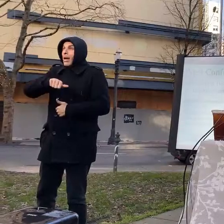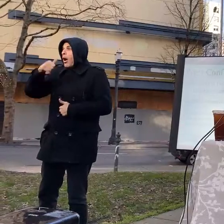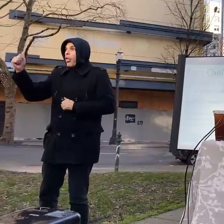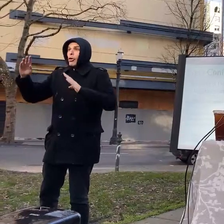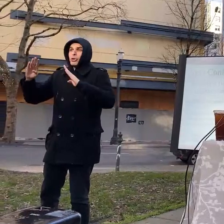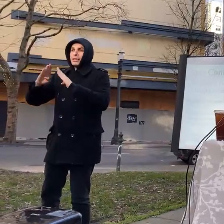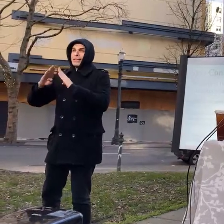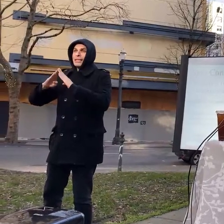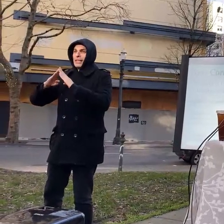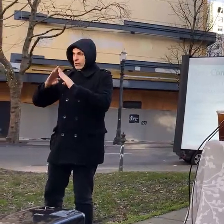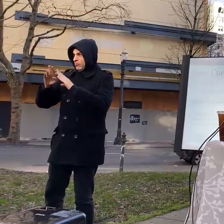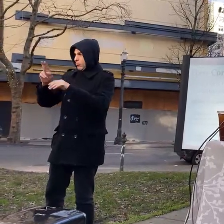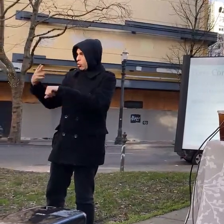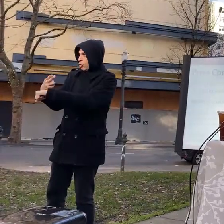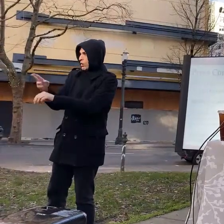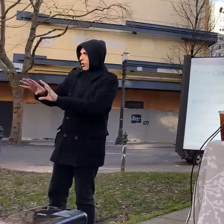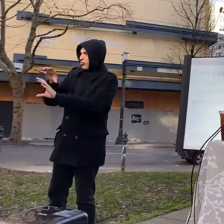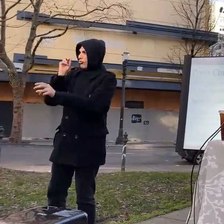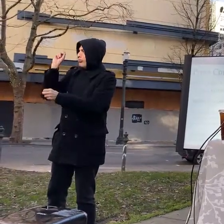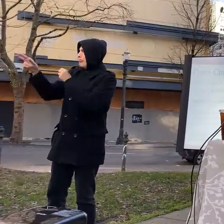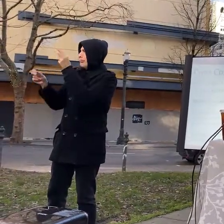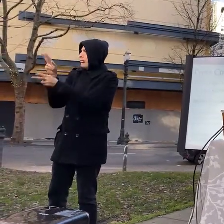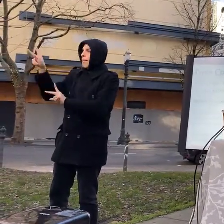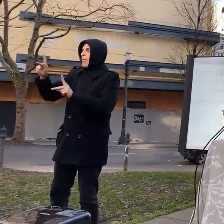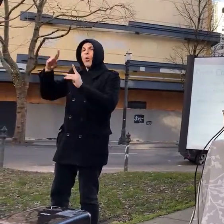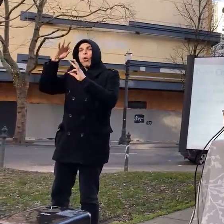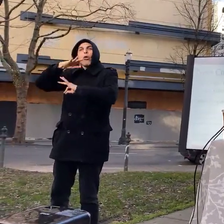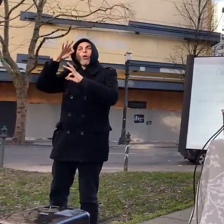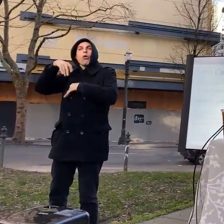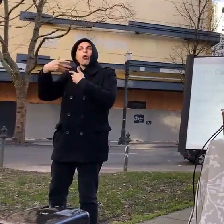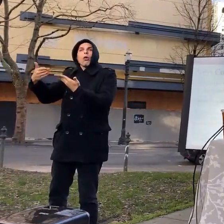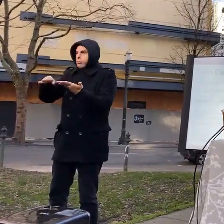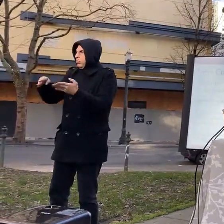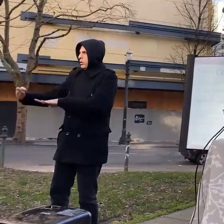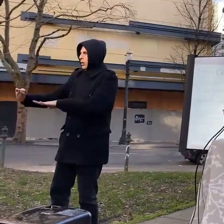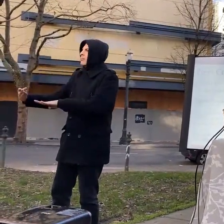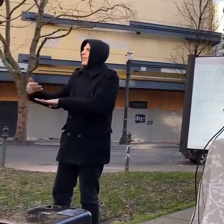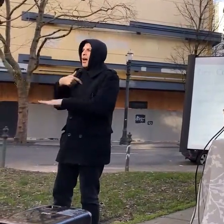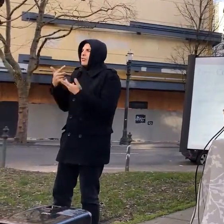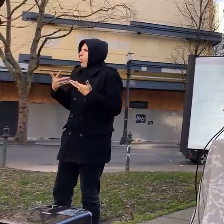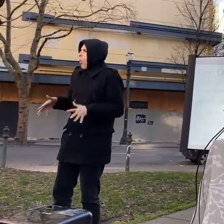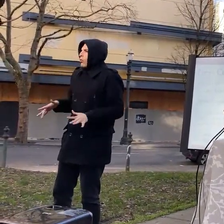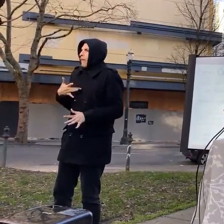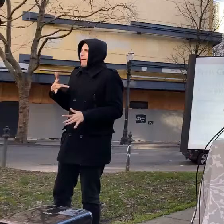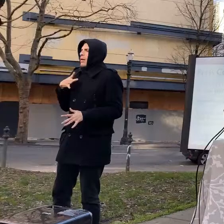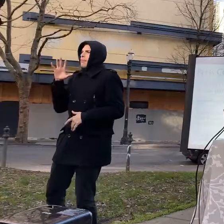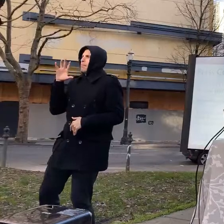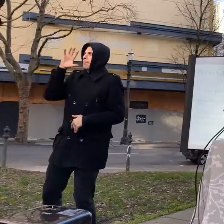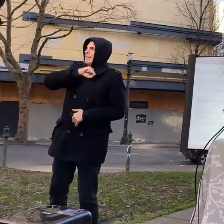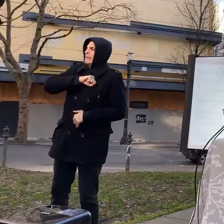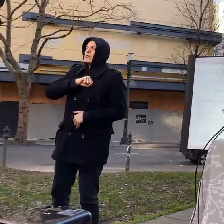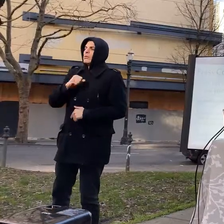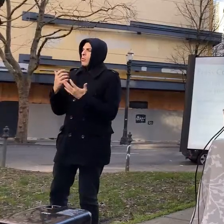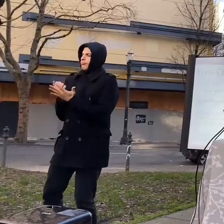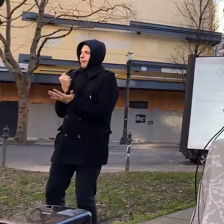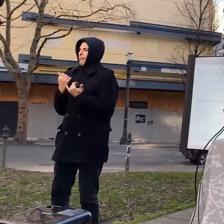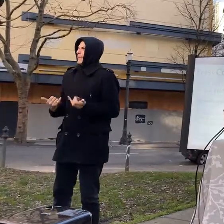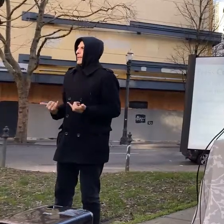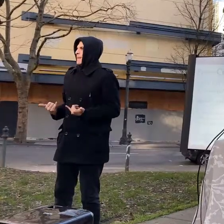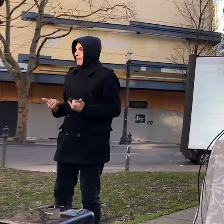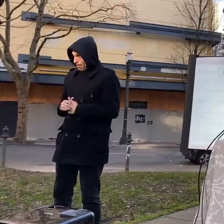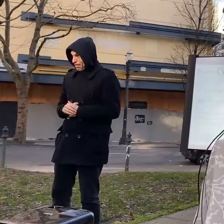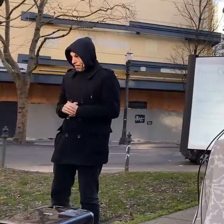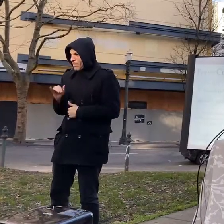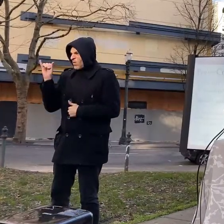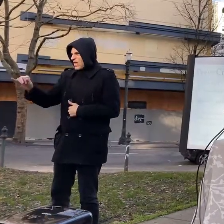prescott who will be doing the landing i hope you can hear me i go by